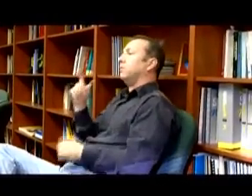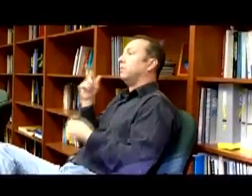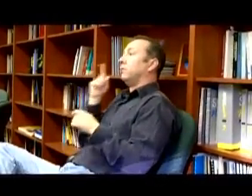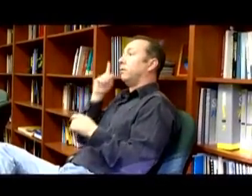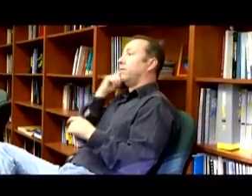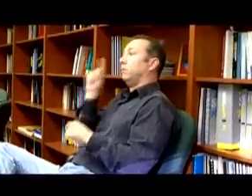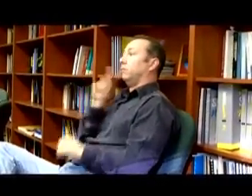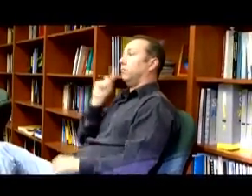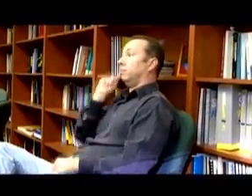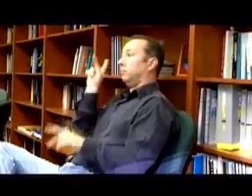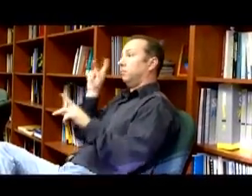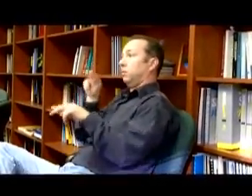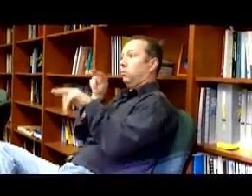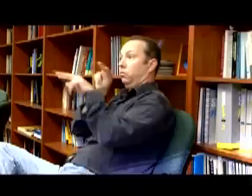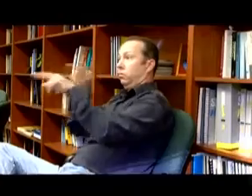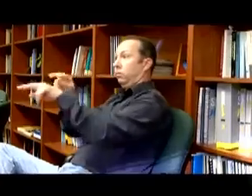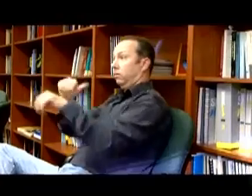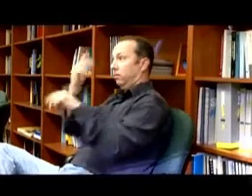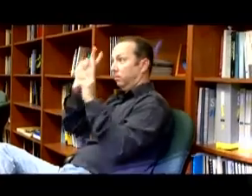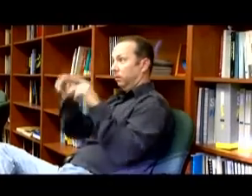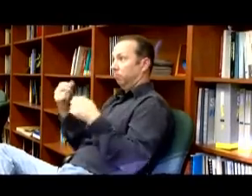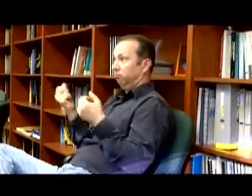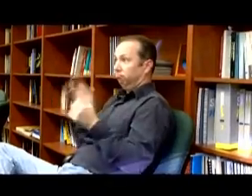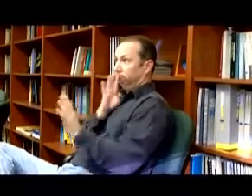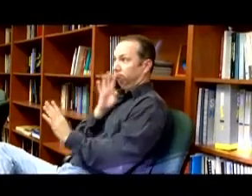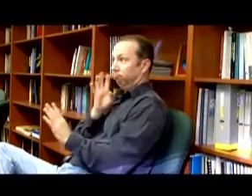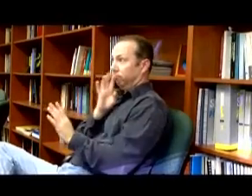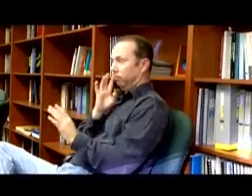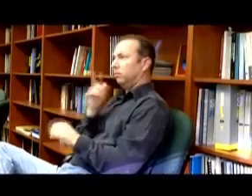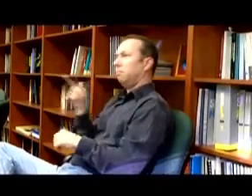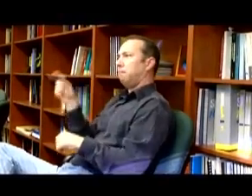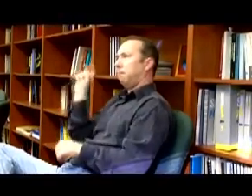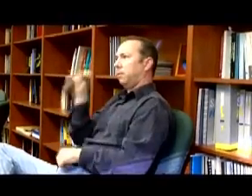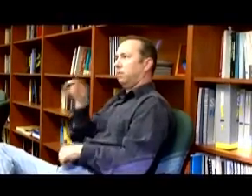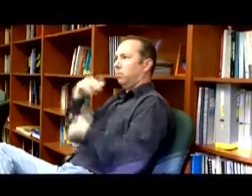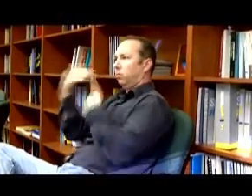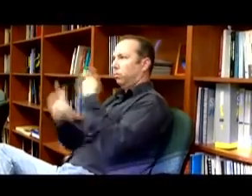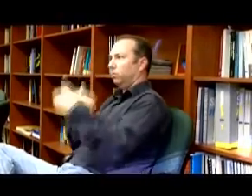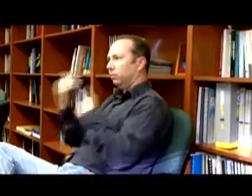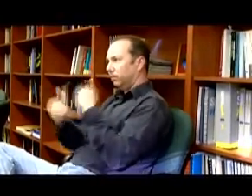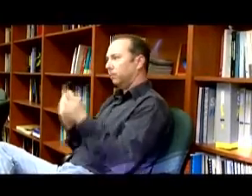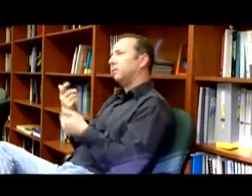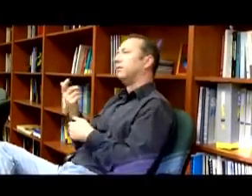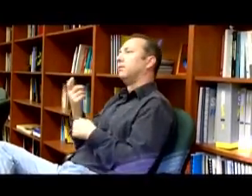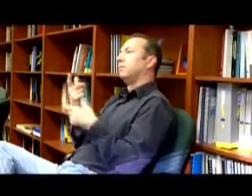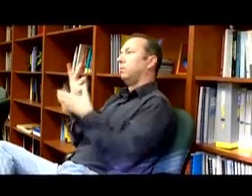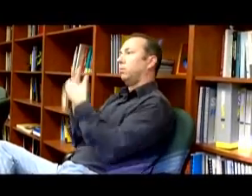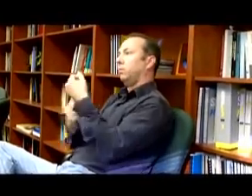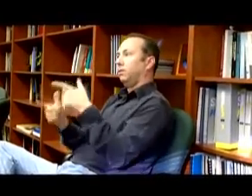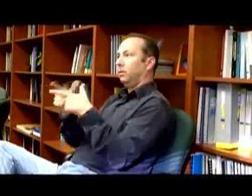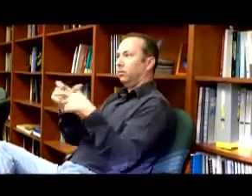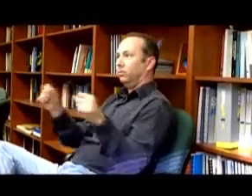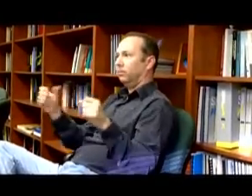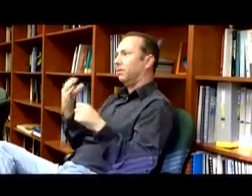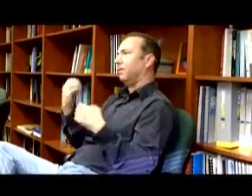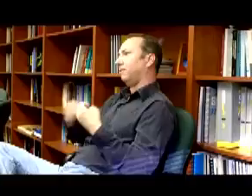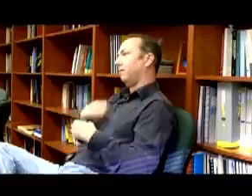Language grammar. For deaf people to observe someone speaking, they have to be able to process that information, both linguistically